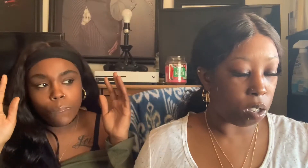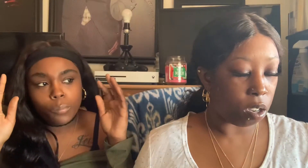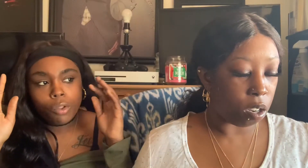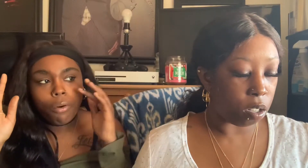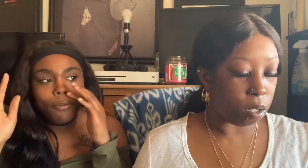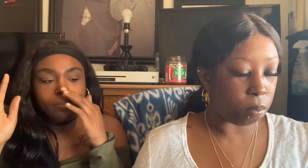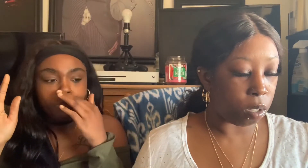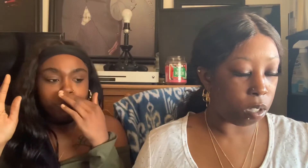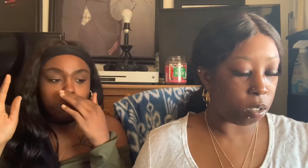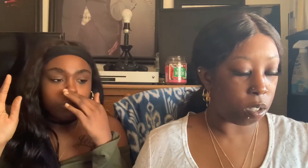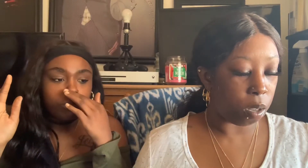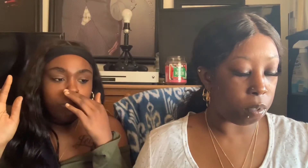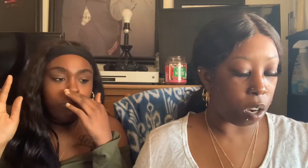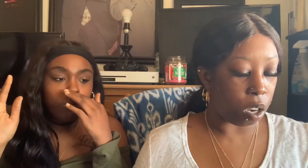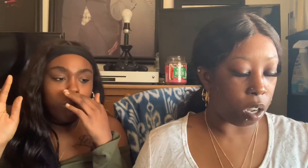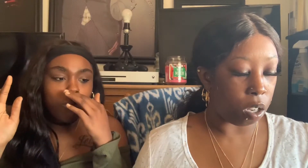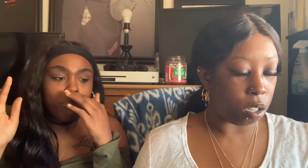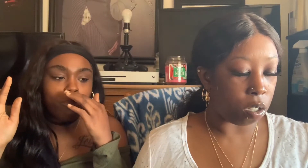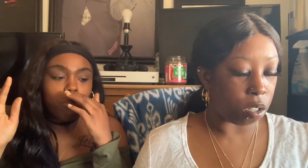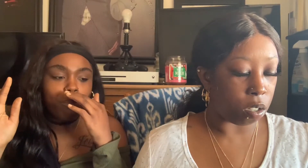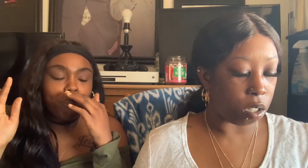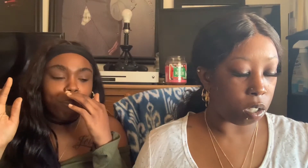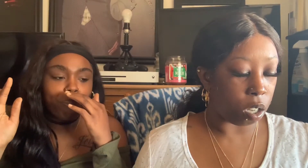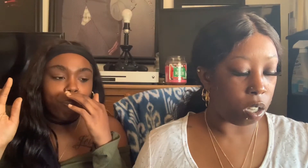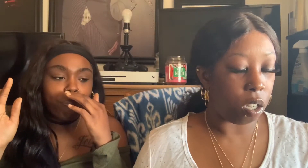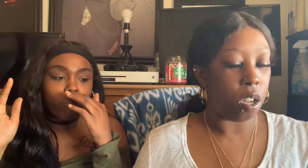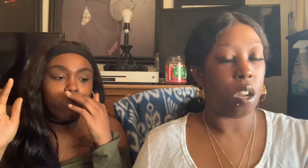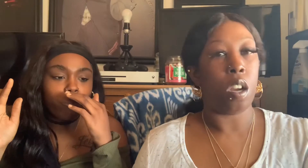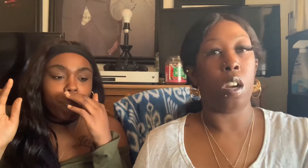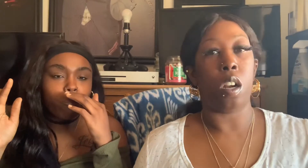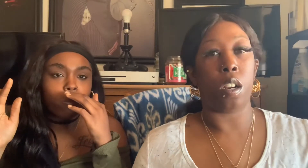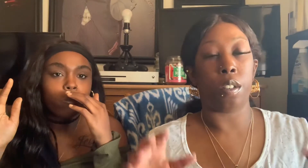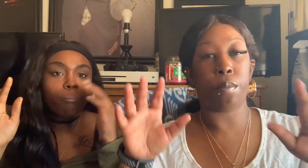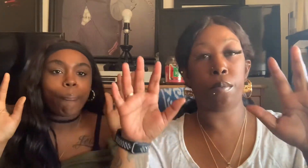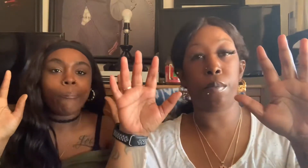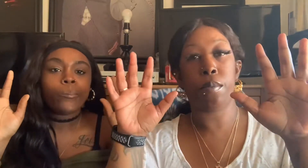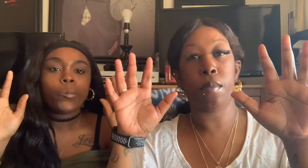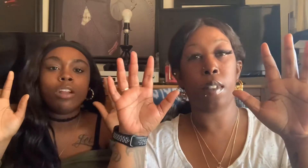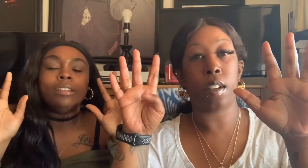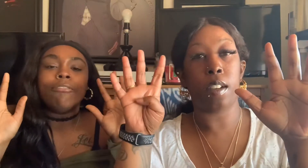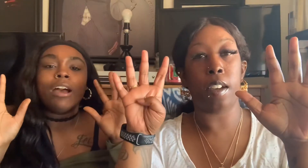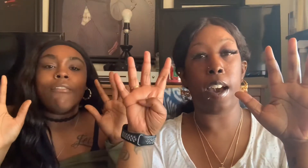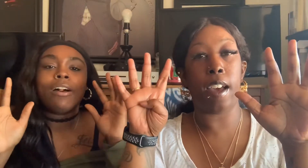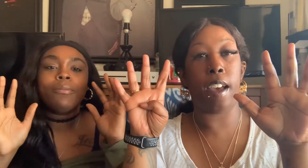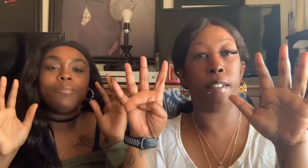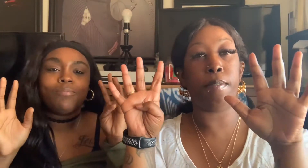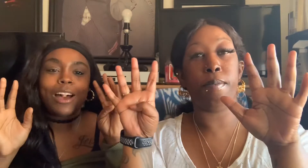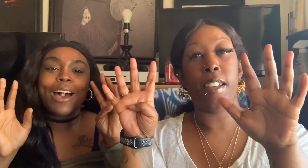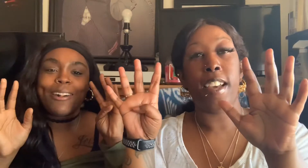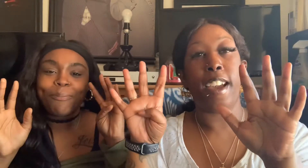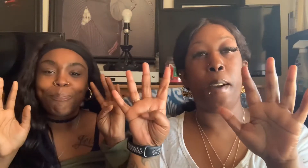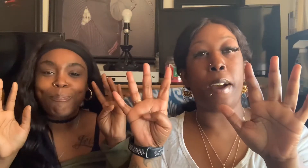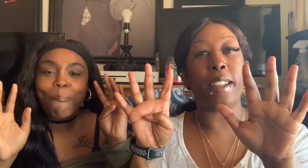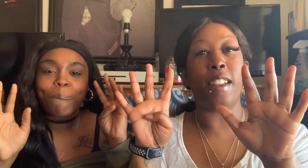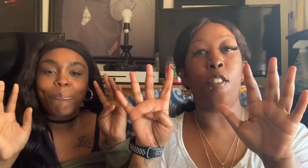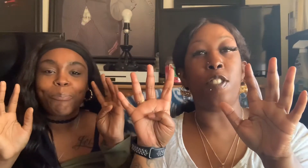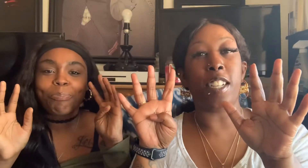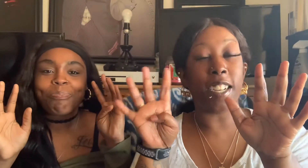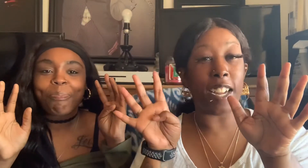Hold on, because I'm sorry, though. Hold on, because I'm All right. Never have I. have. I have. Everybody knows you looking like they